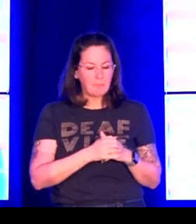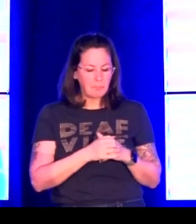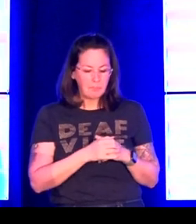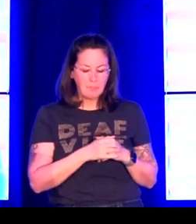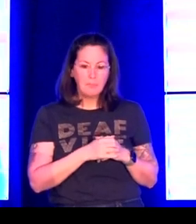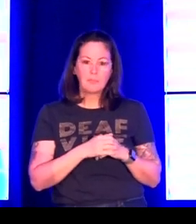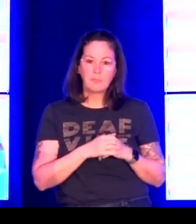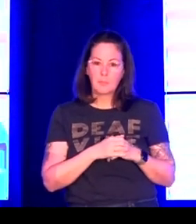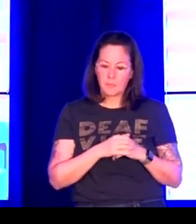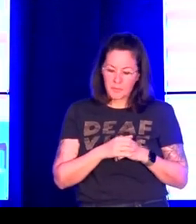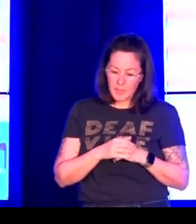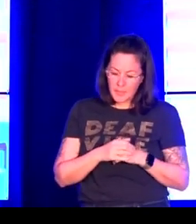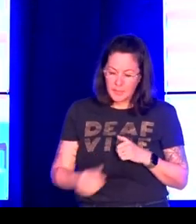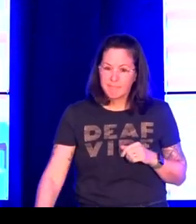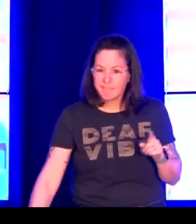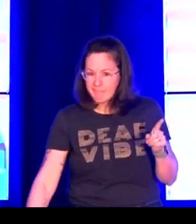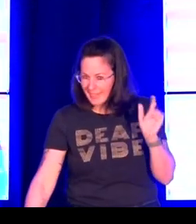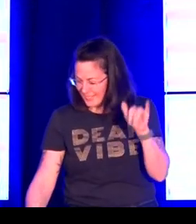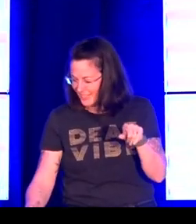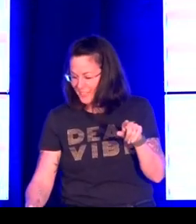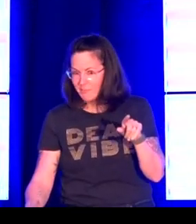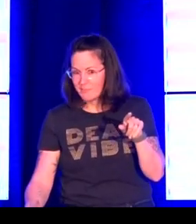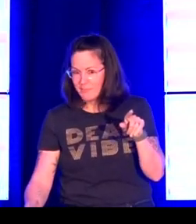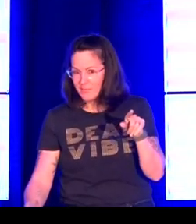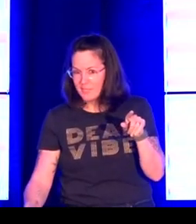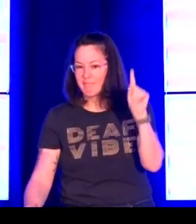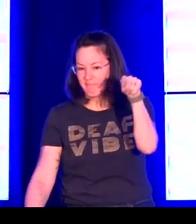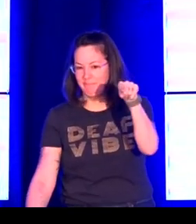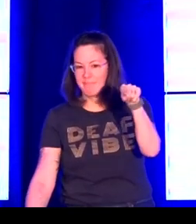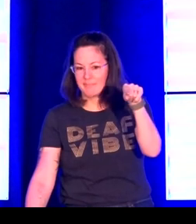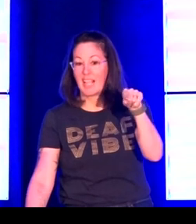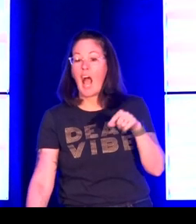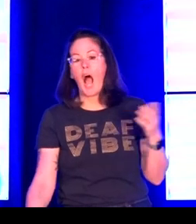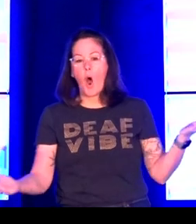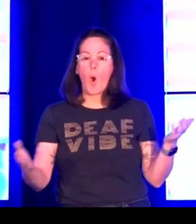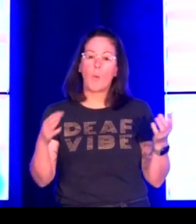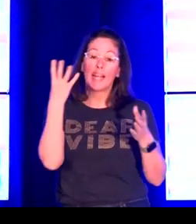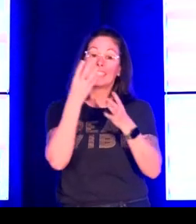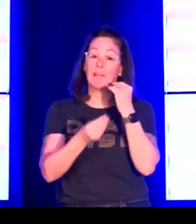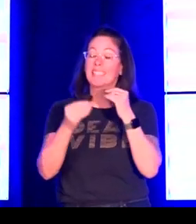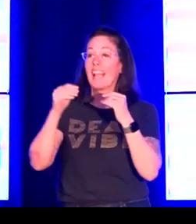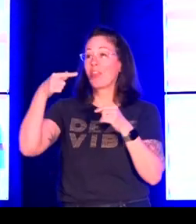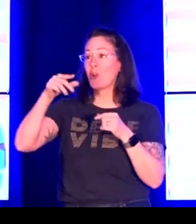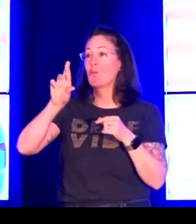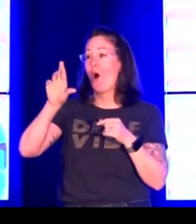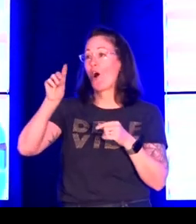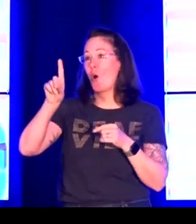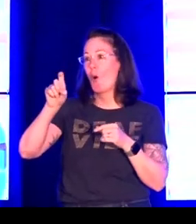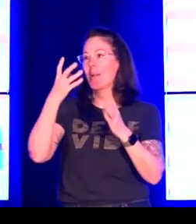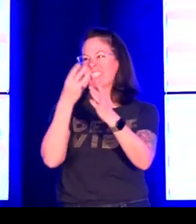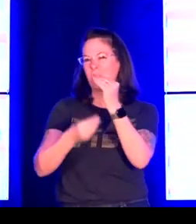things that look a little bit different on the slides, but you will all have access to the slides for yourselves later as well.